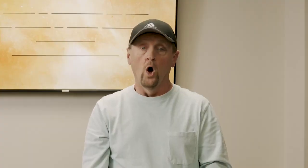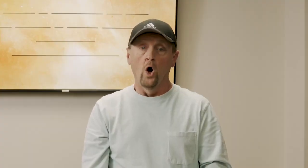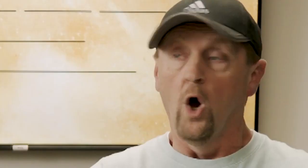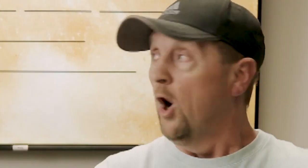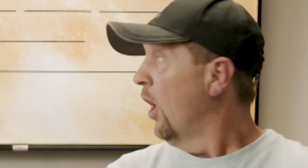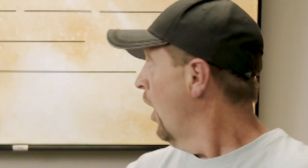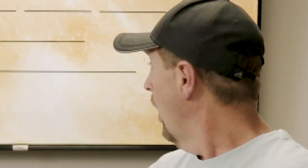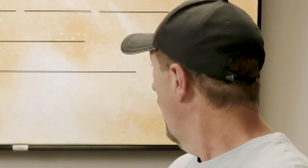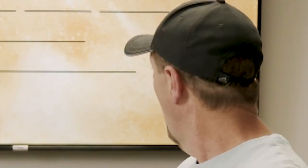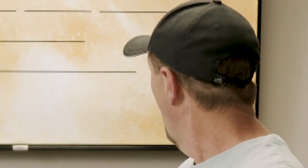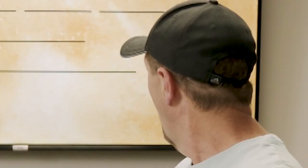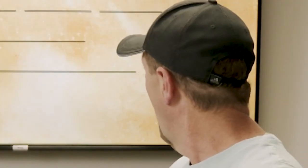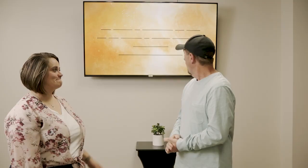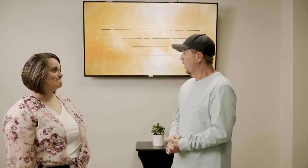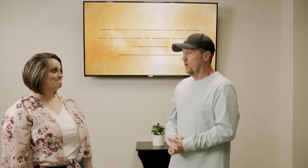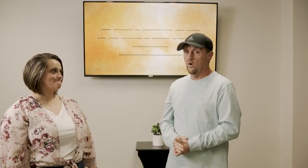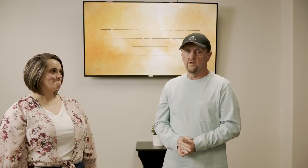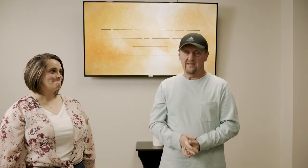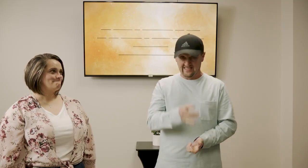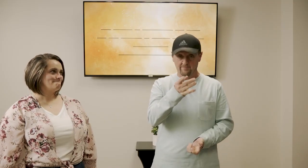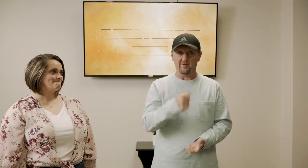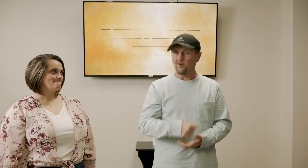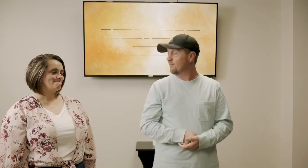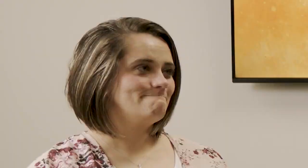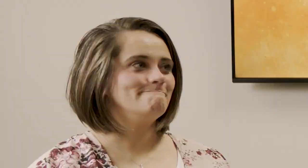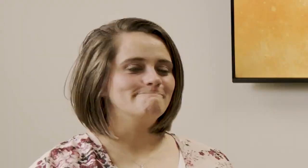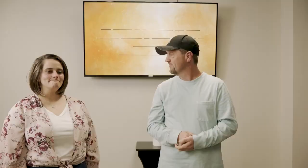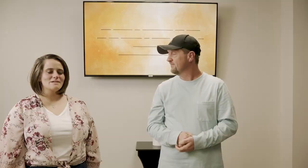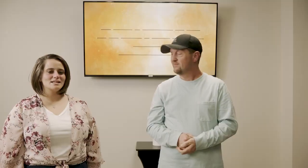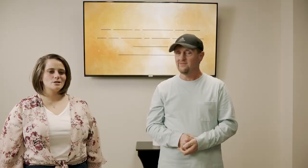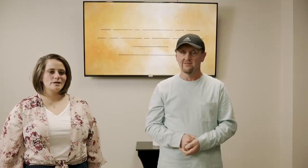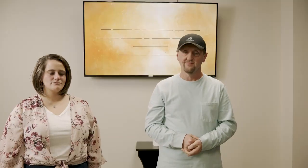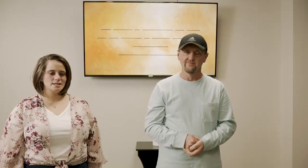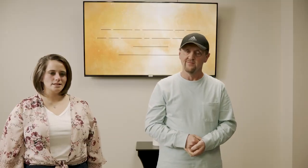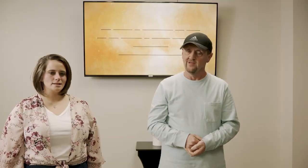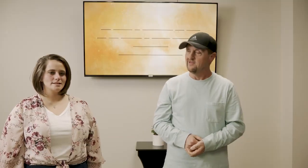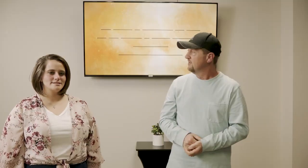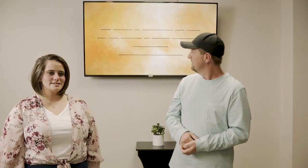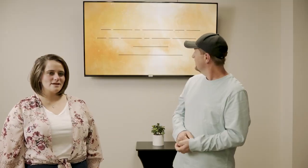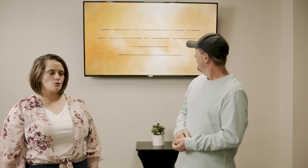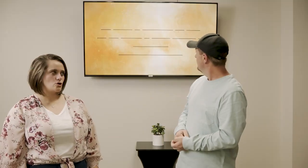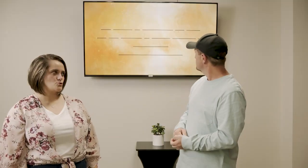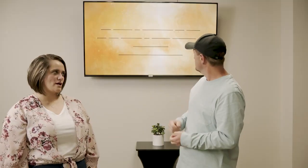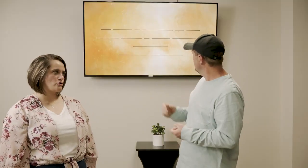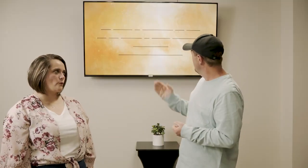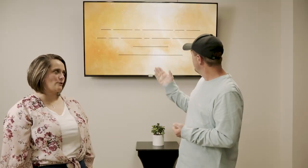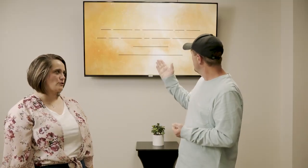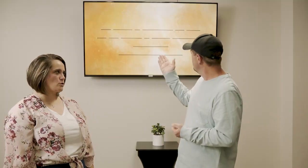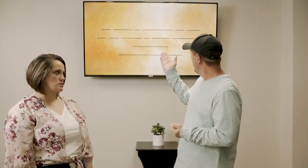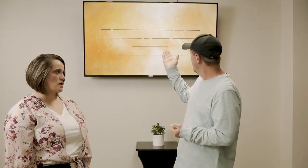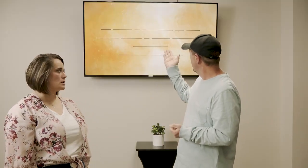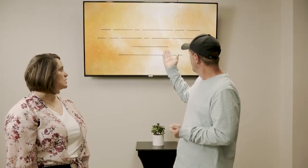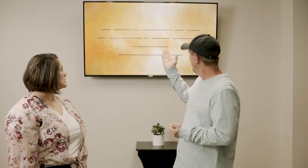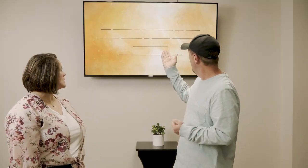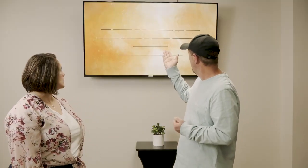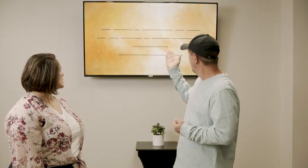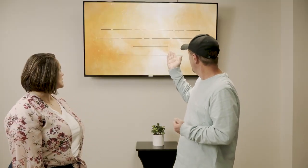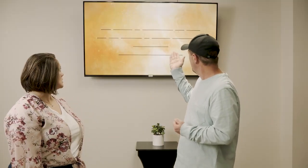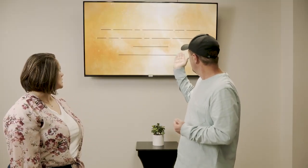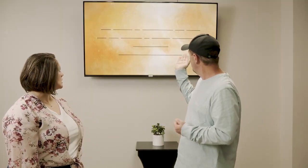that's a big problem i think we have to say the words so there's number of verse blank blank blank blank